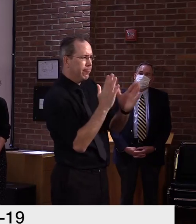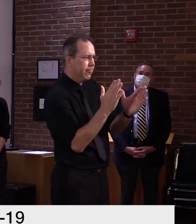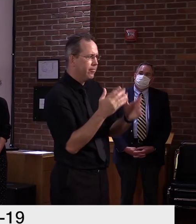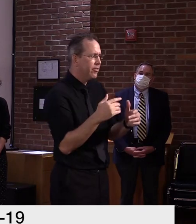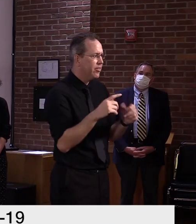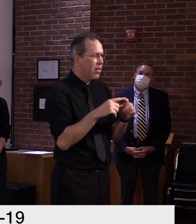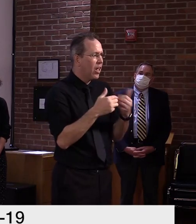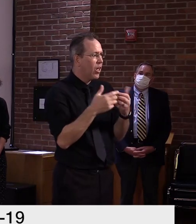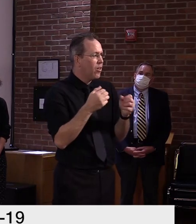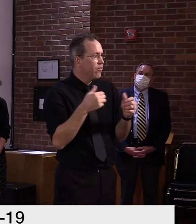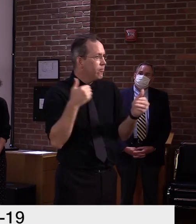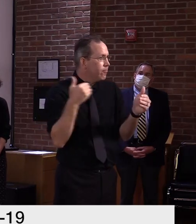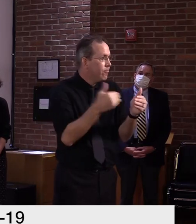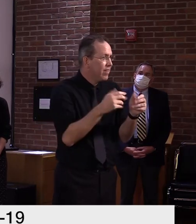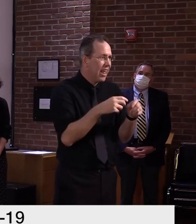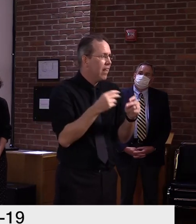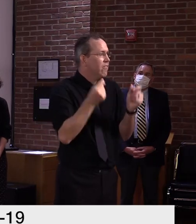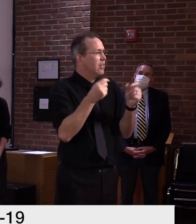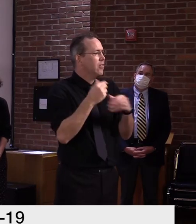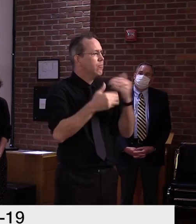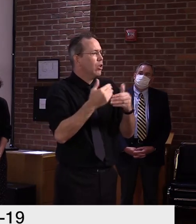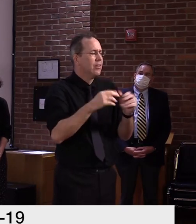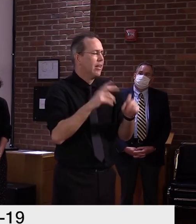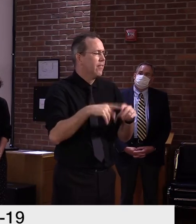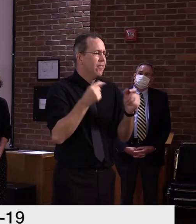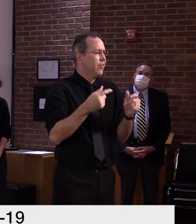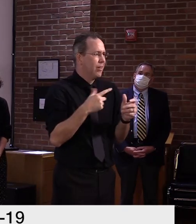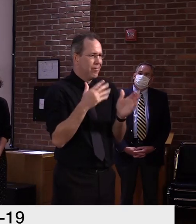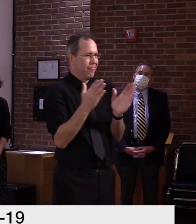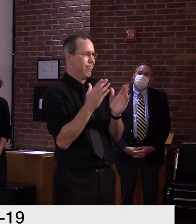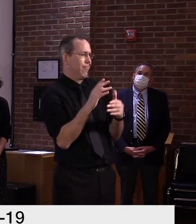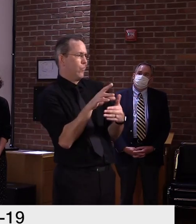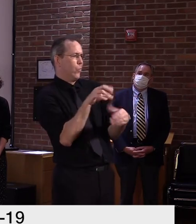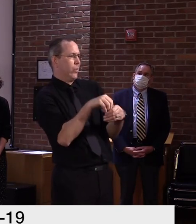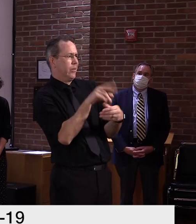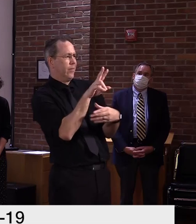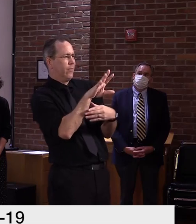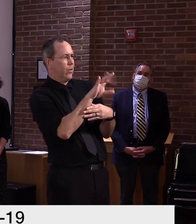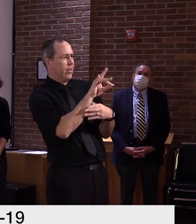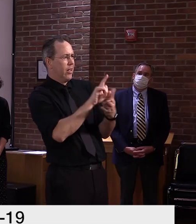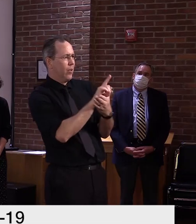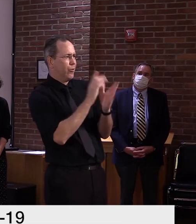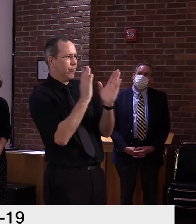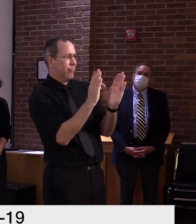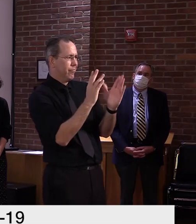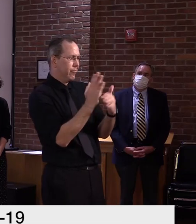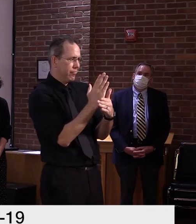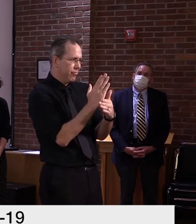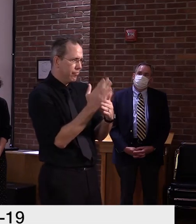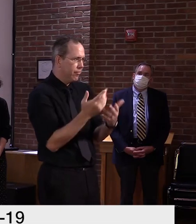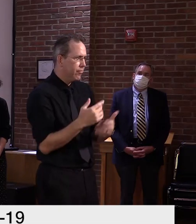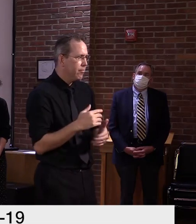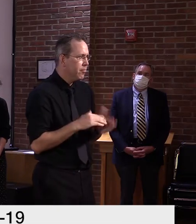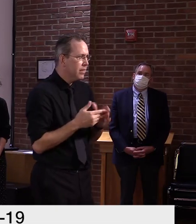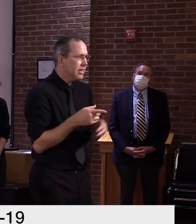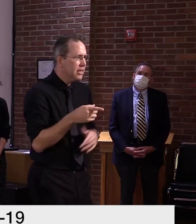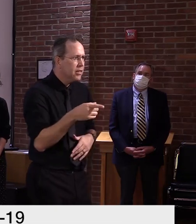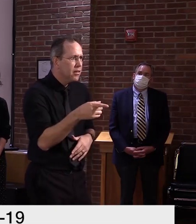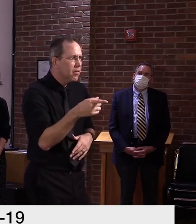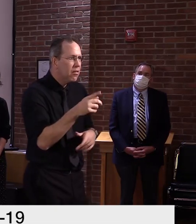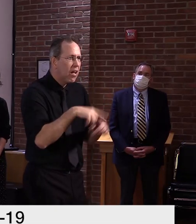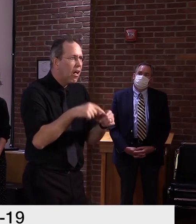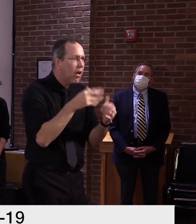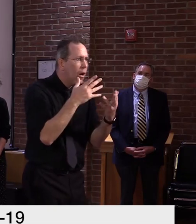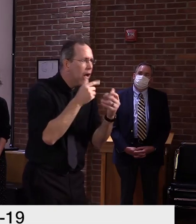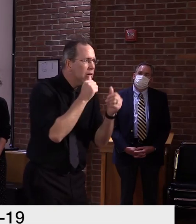go with this. The important point though is nobody's health is being put at risk. Everybody